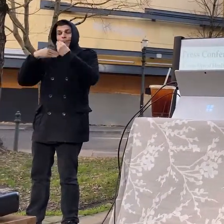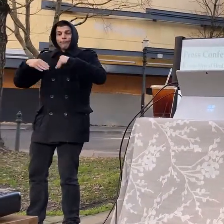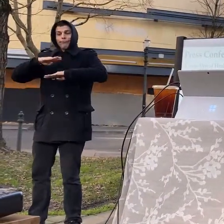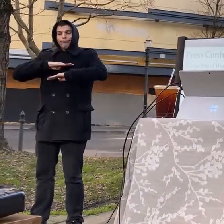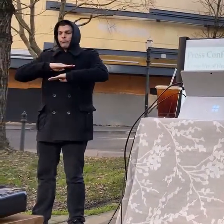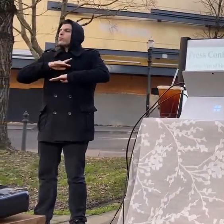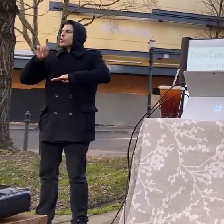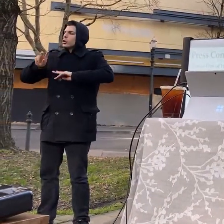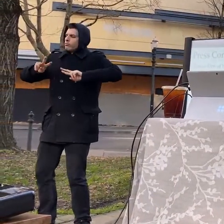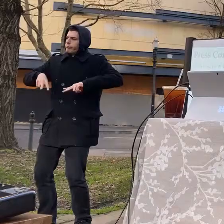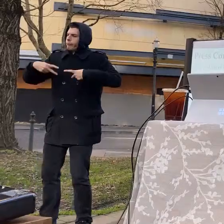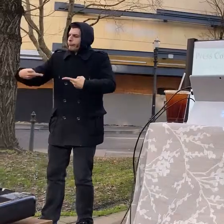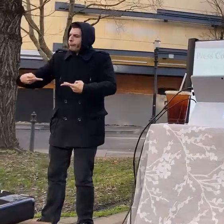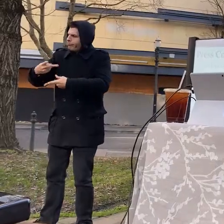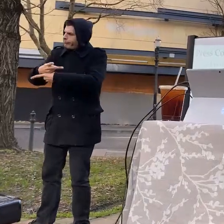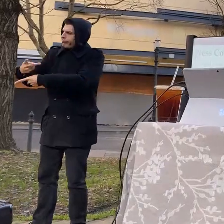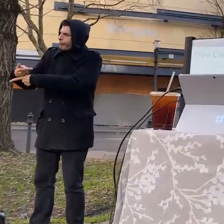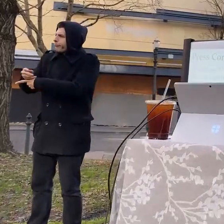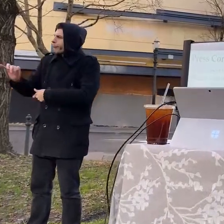chooosh